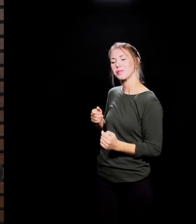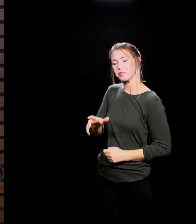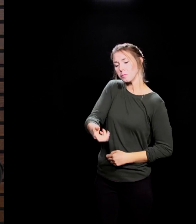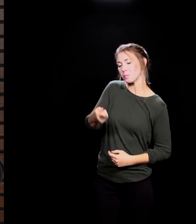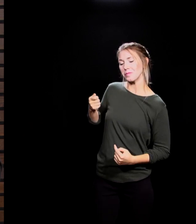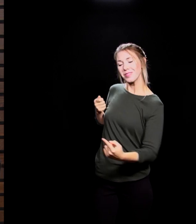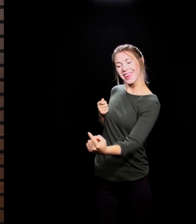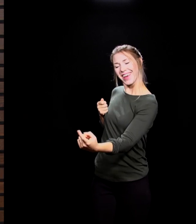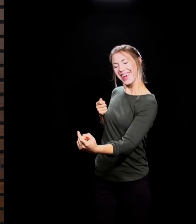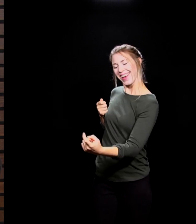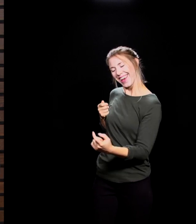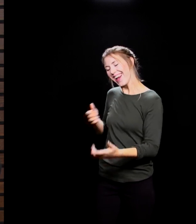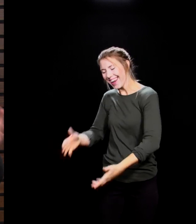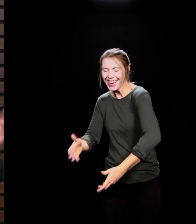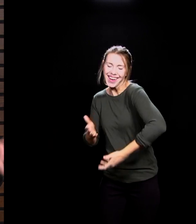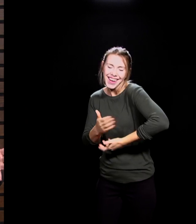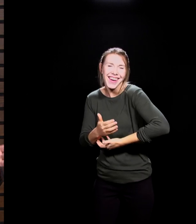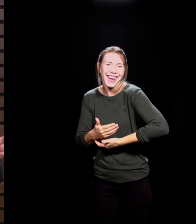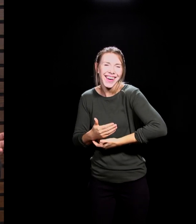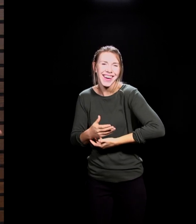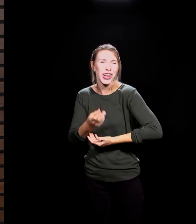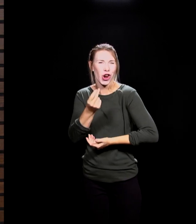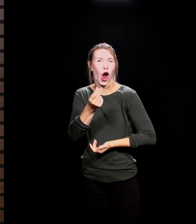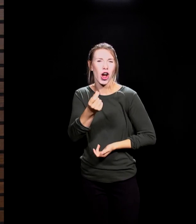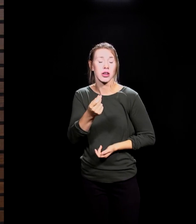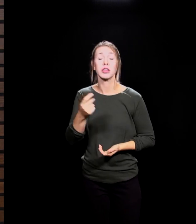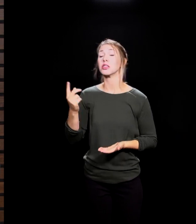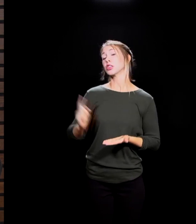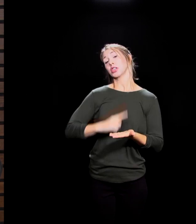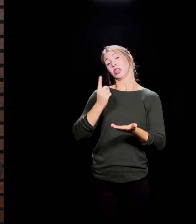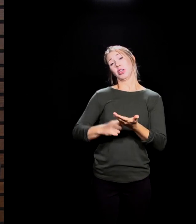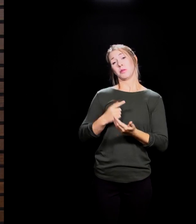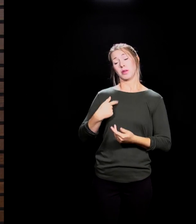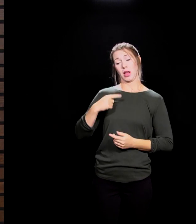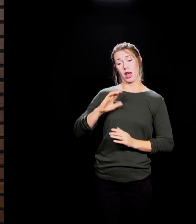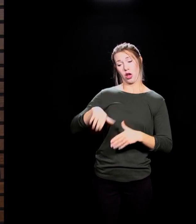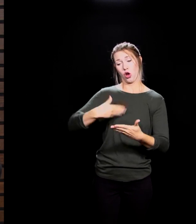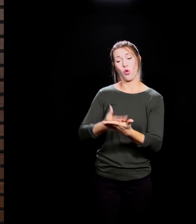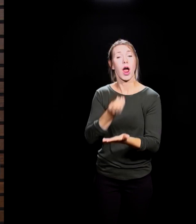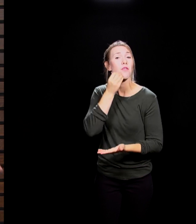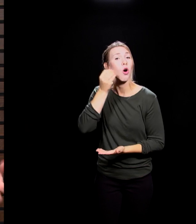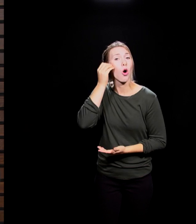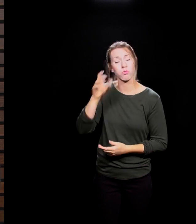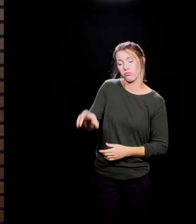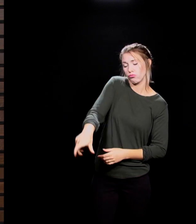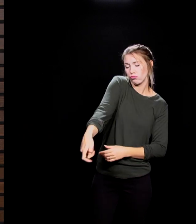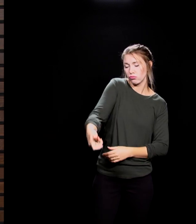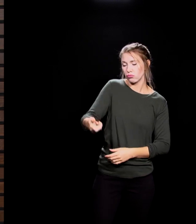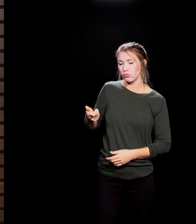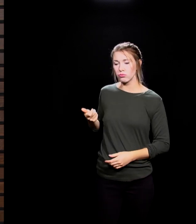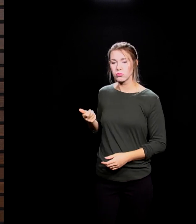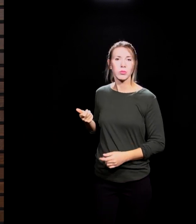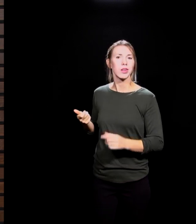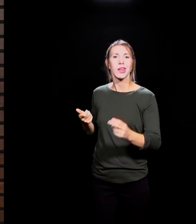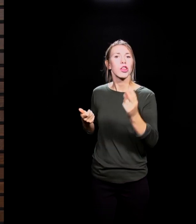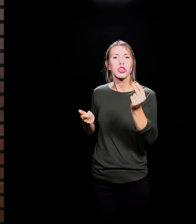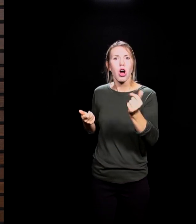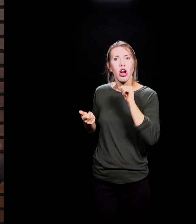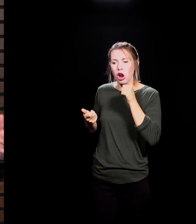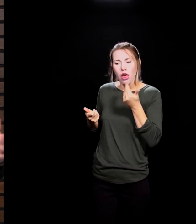something that will happen. But there are times when I will come home, and I'll open the door, and Daisy doesn't run to meet me. And I may not notice it at